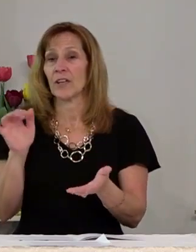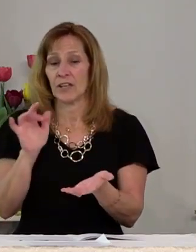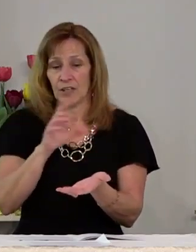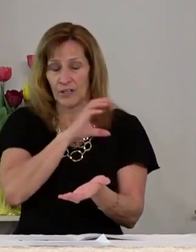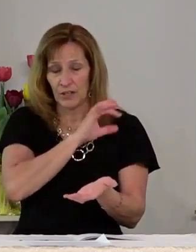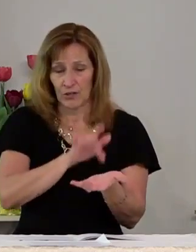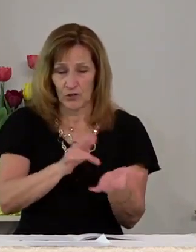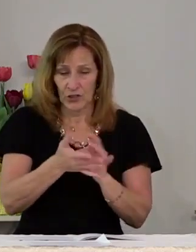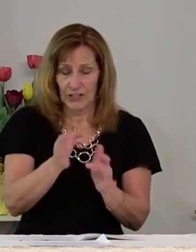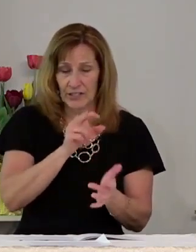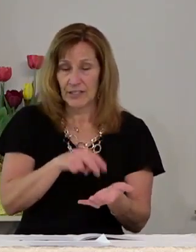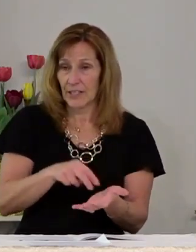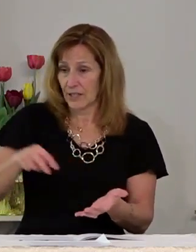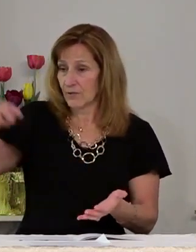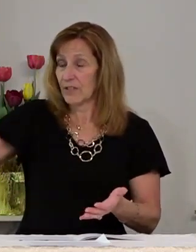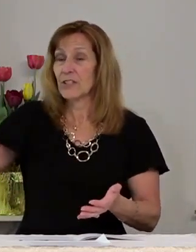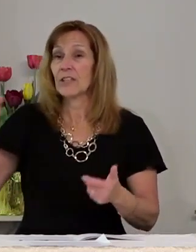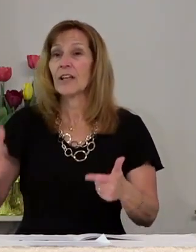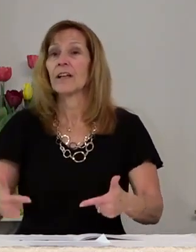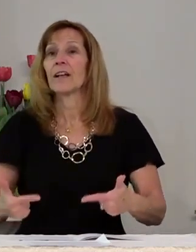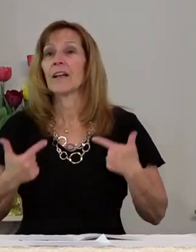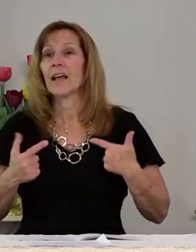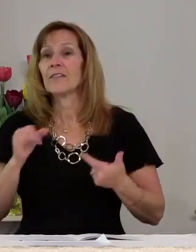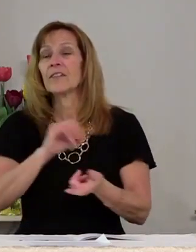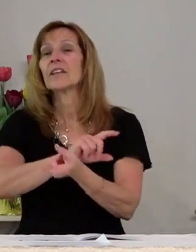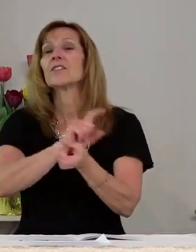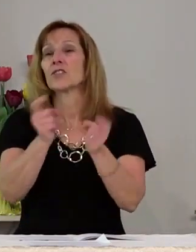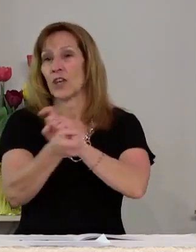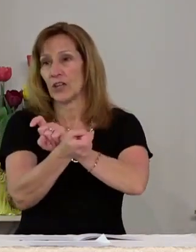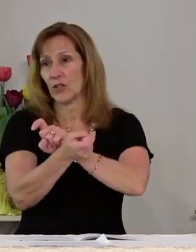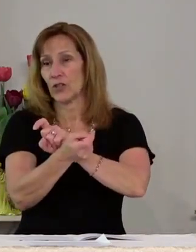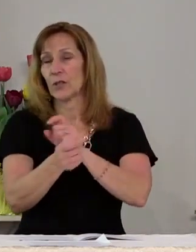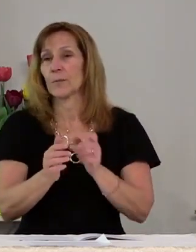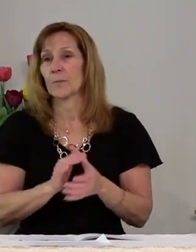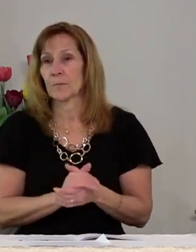risen and life is changed